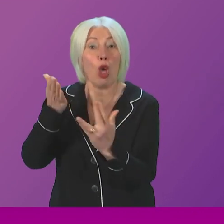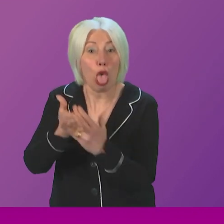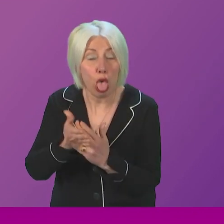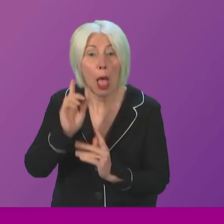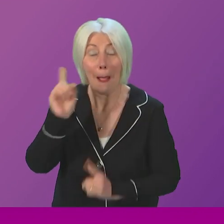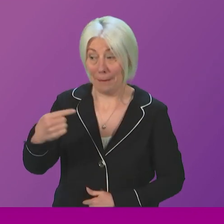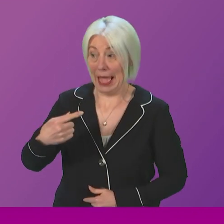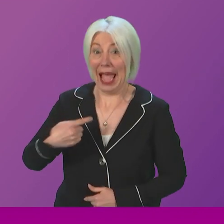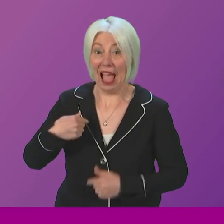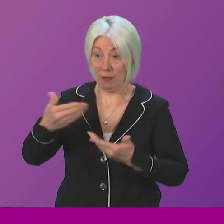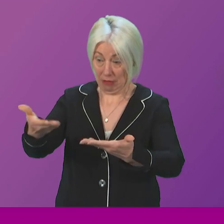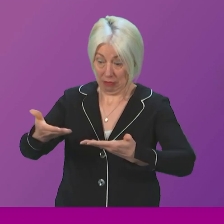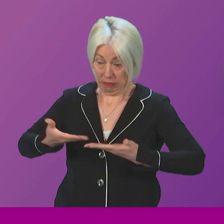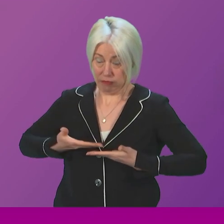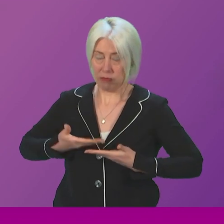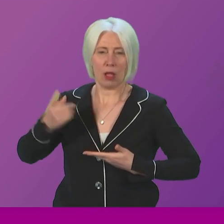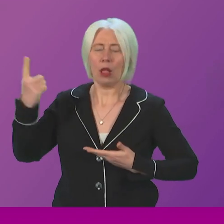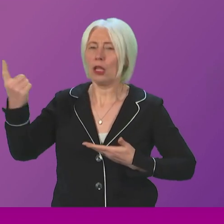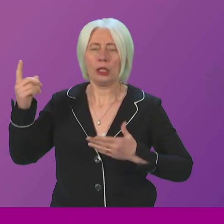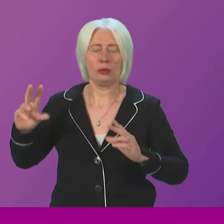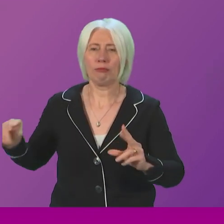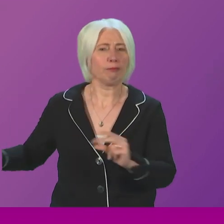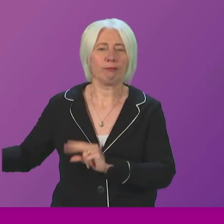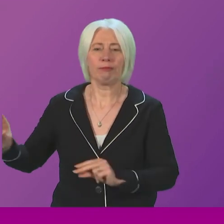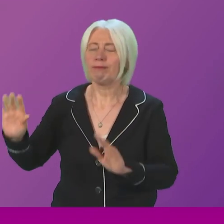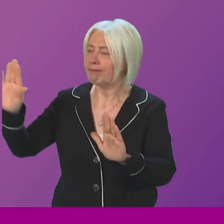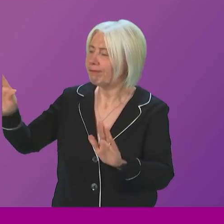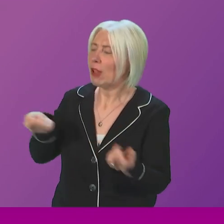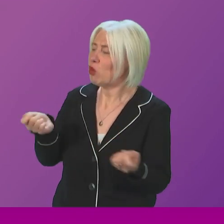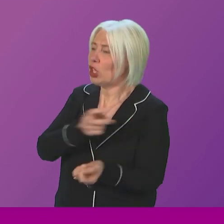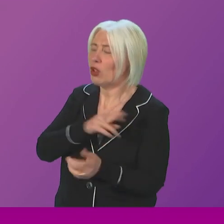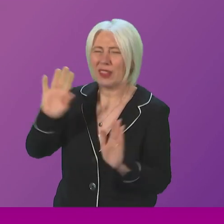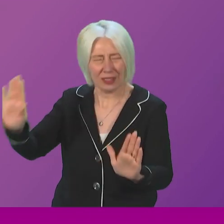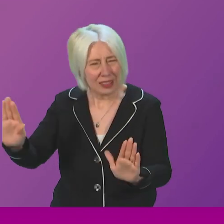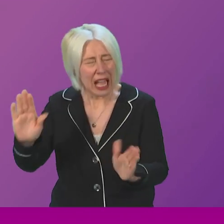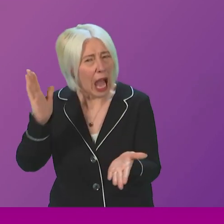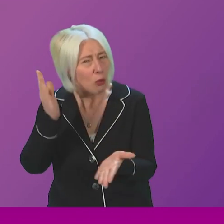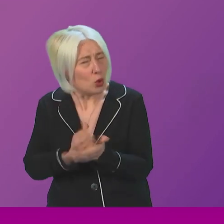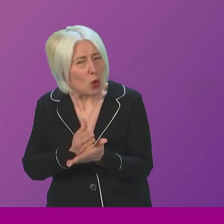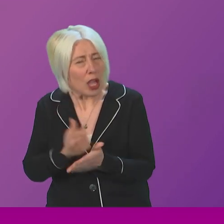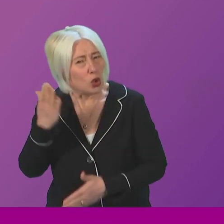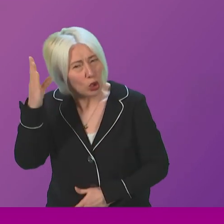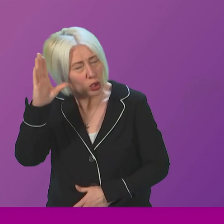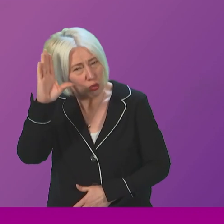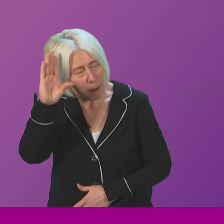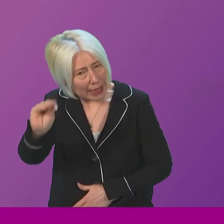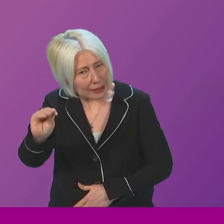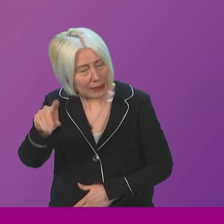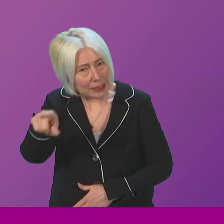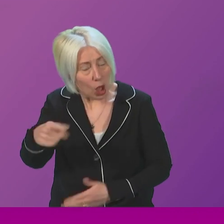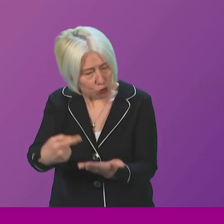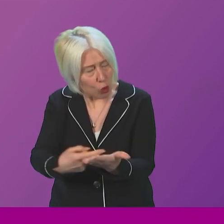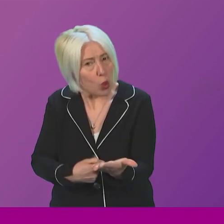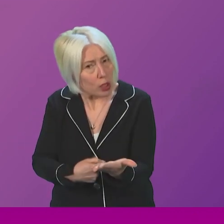out what we have received. Mr Ross, if you would just give me a moment. I am absolutely sure I do not need to remind members of the